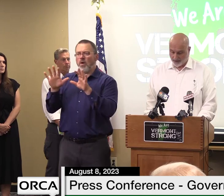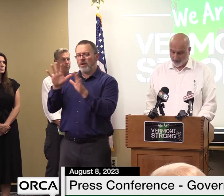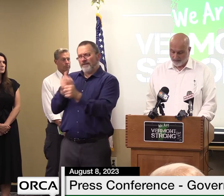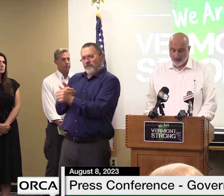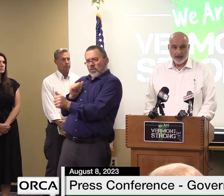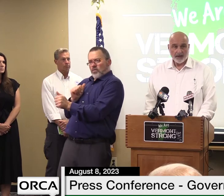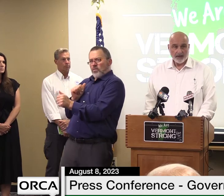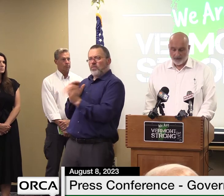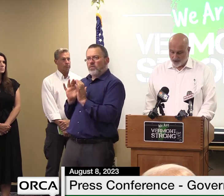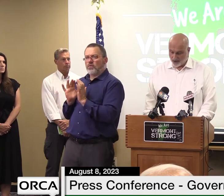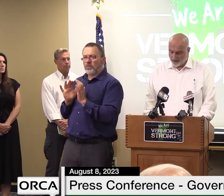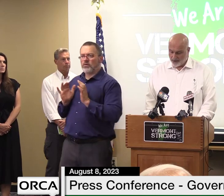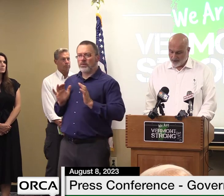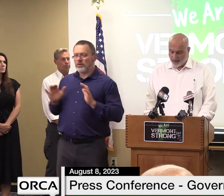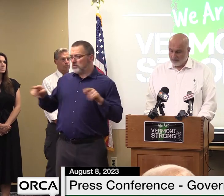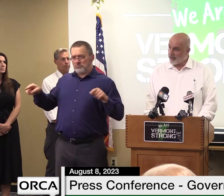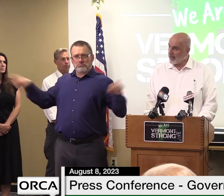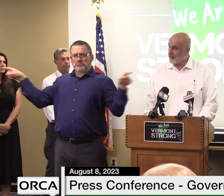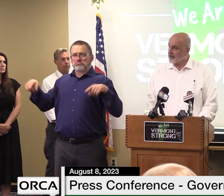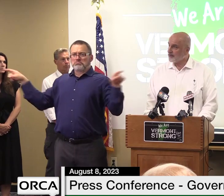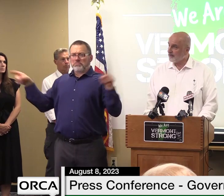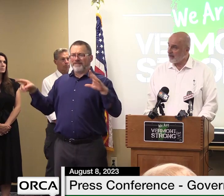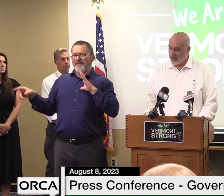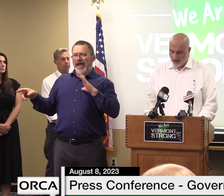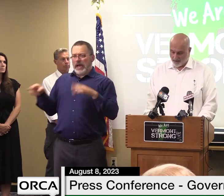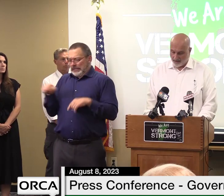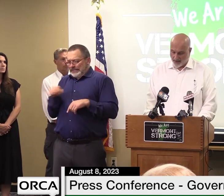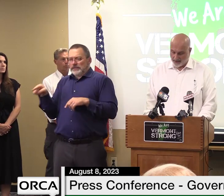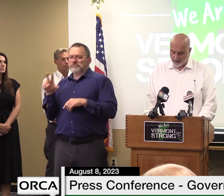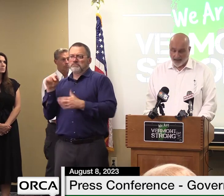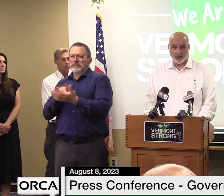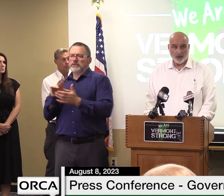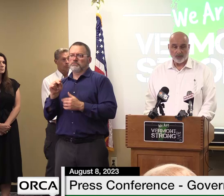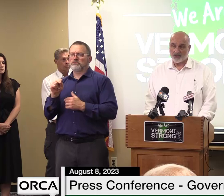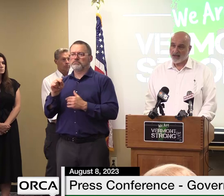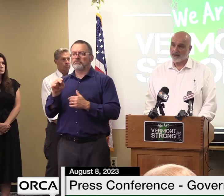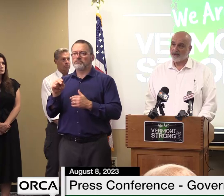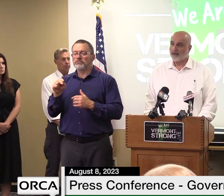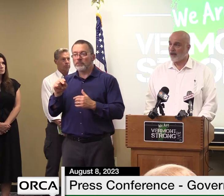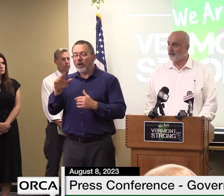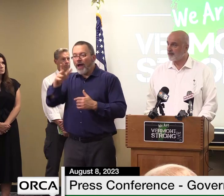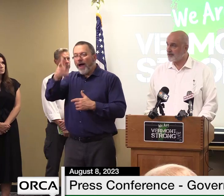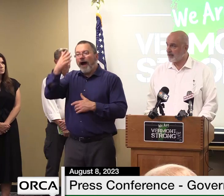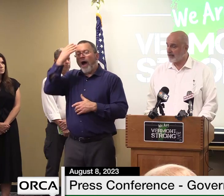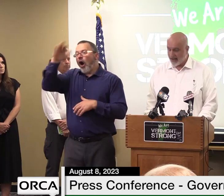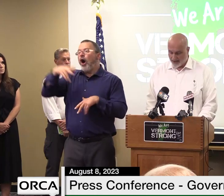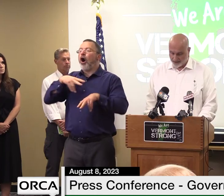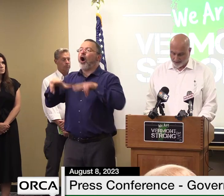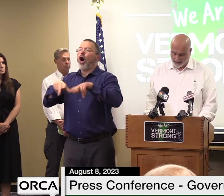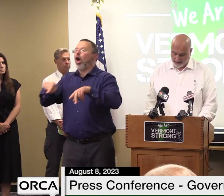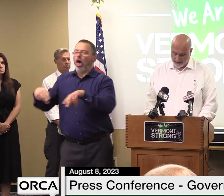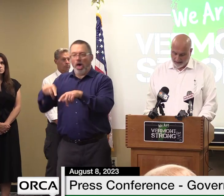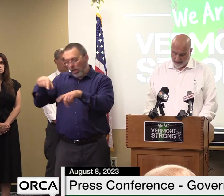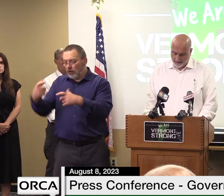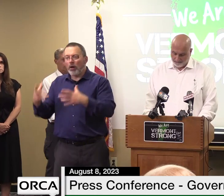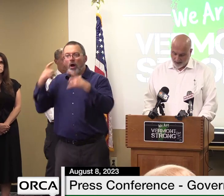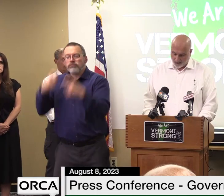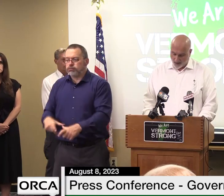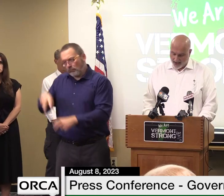passable the surface and embankments may be compromised and could present unforeseen hazards